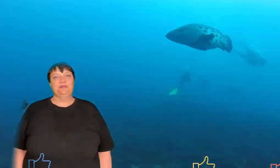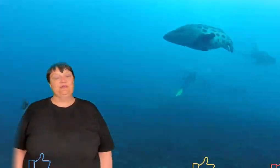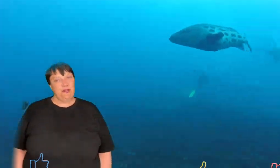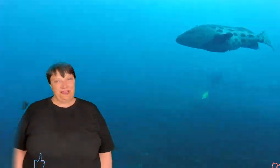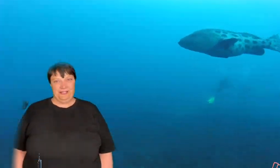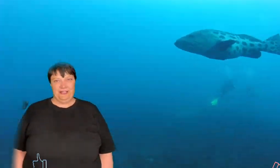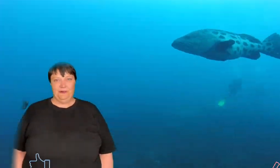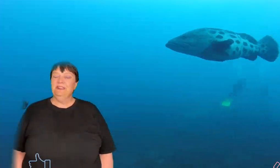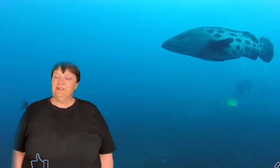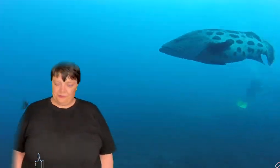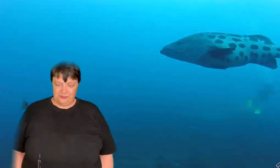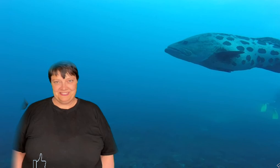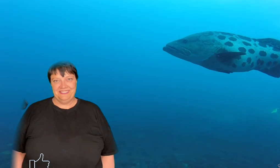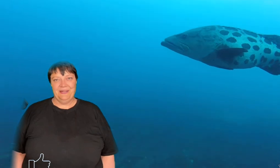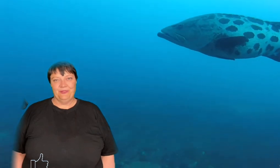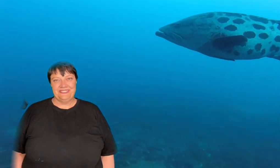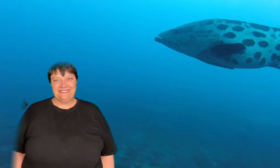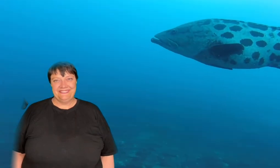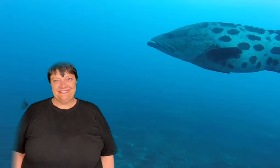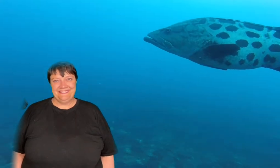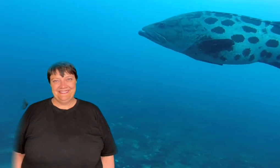you soon for another video from just in time worlds.